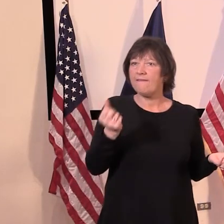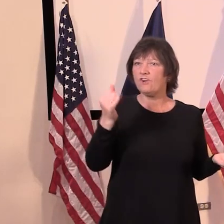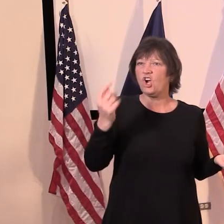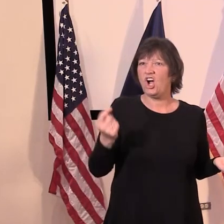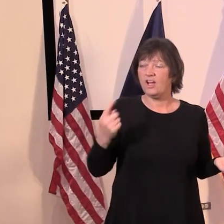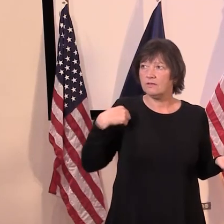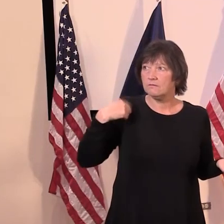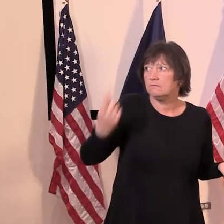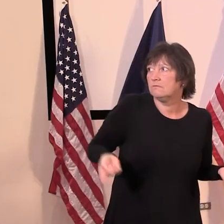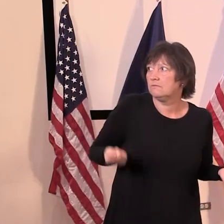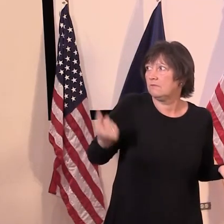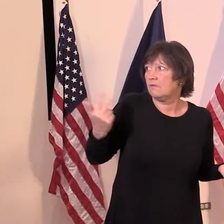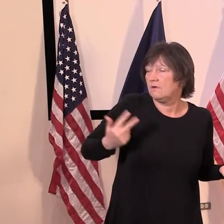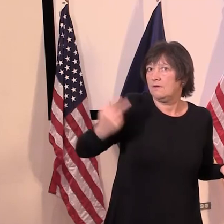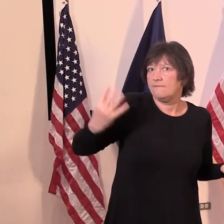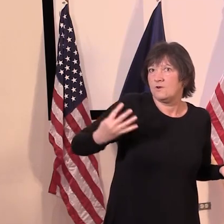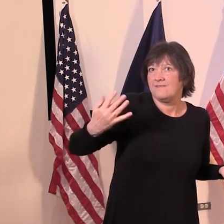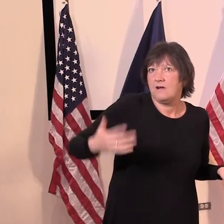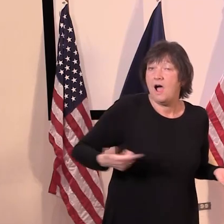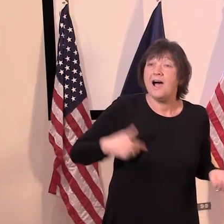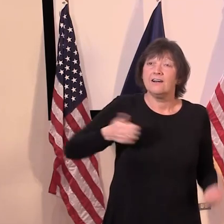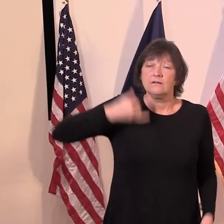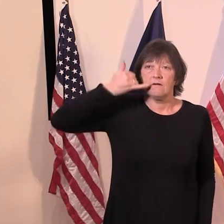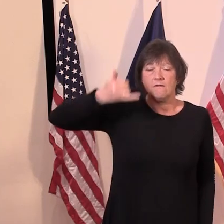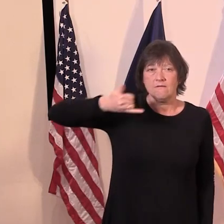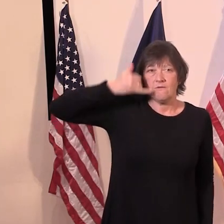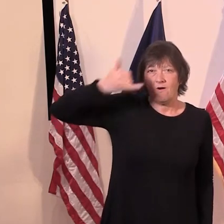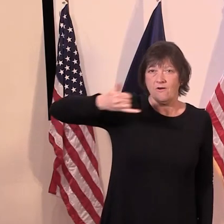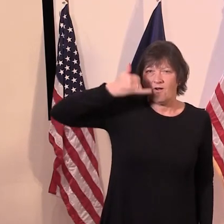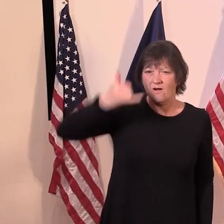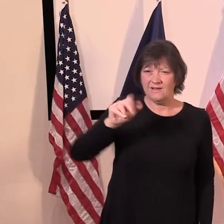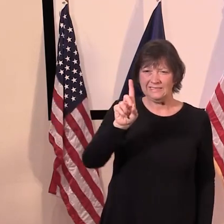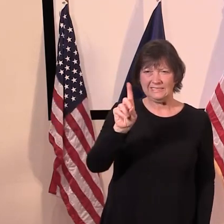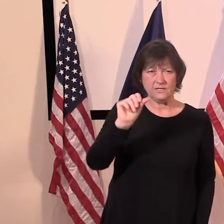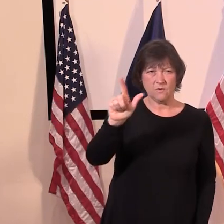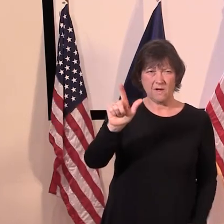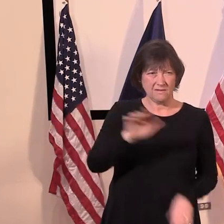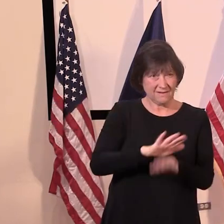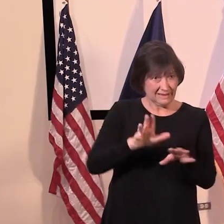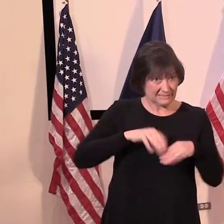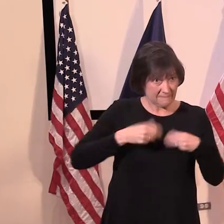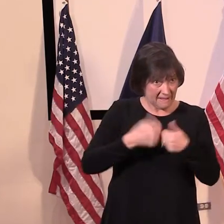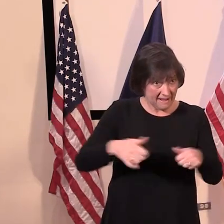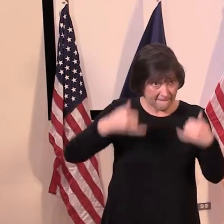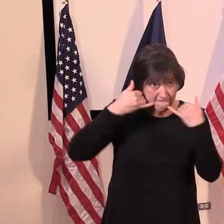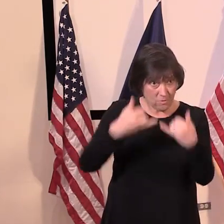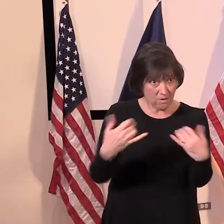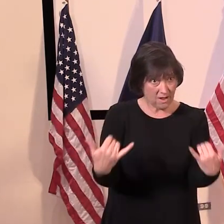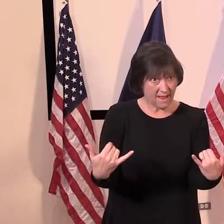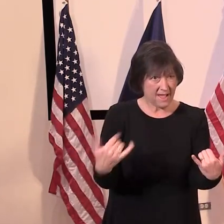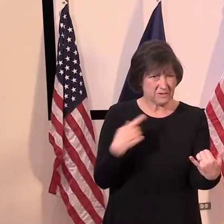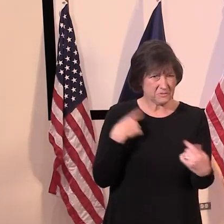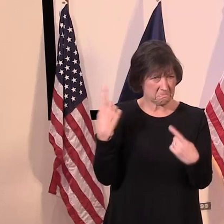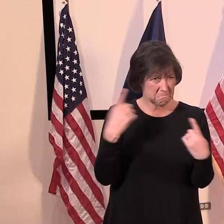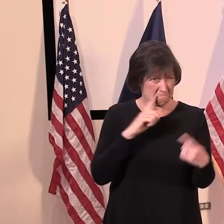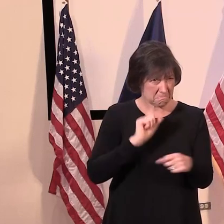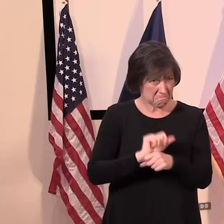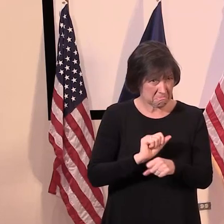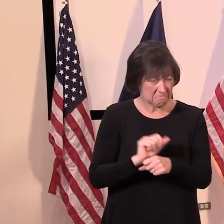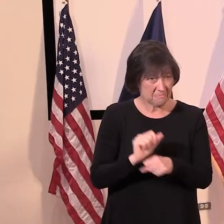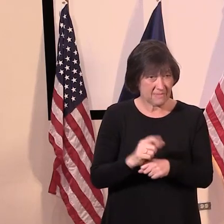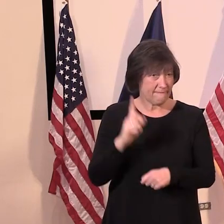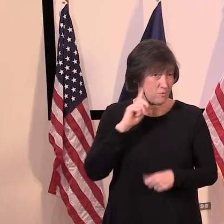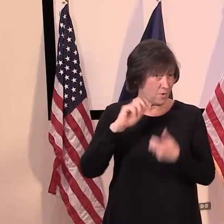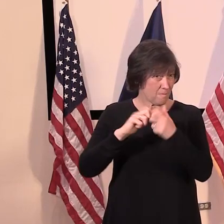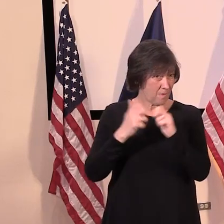been a couple of days and they tried to call, but the DOL is not accepting phone calls. Um, so I was wondering about that as well, if you've heard any